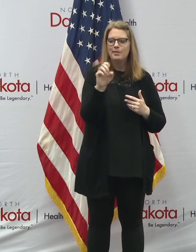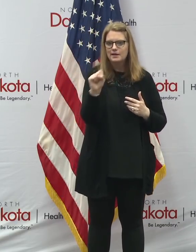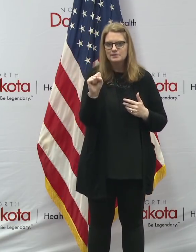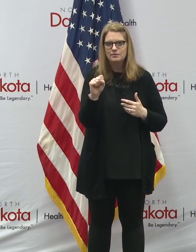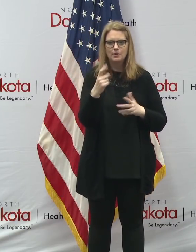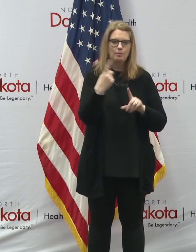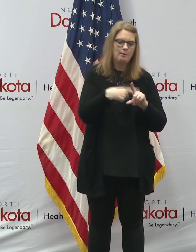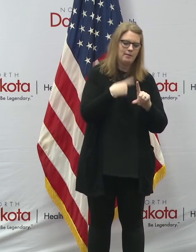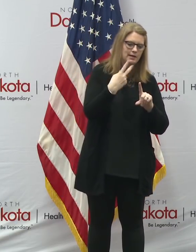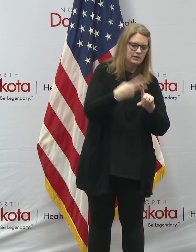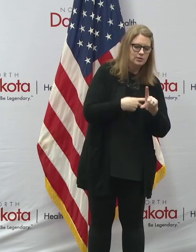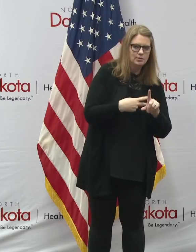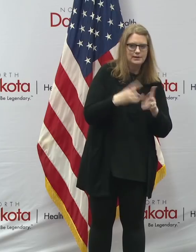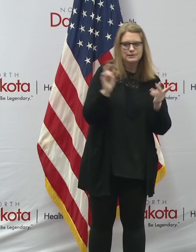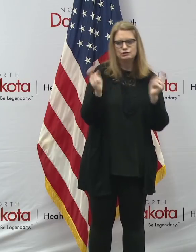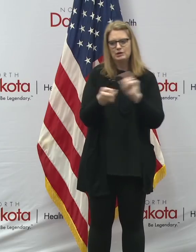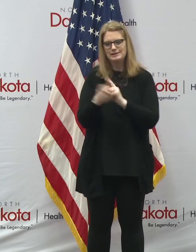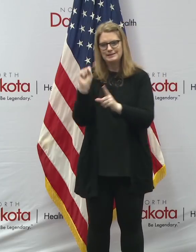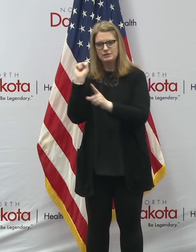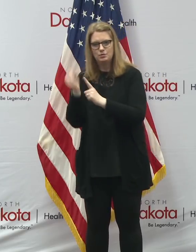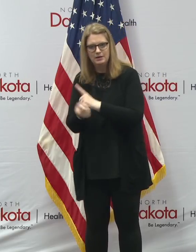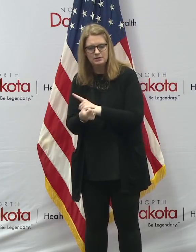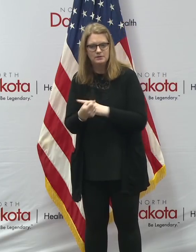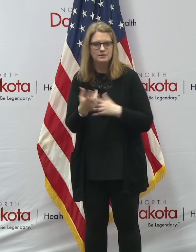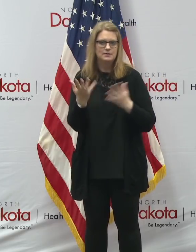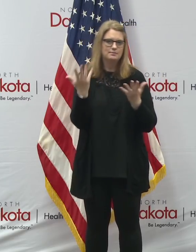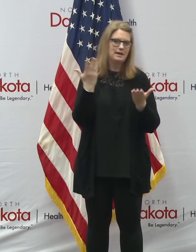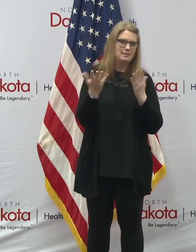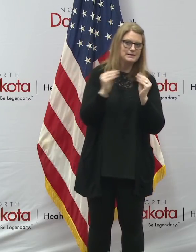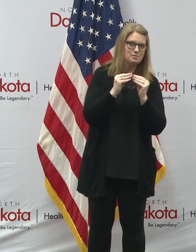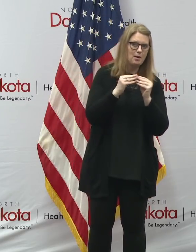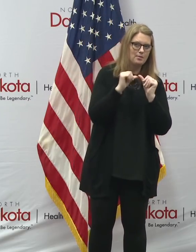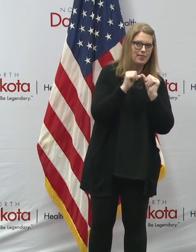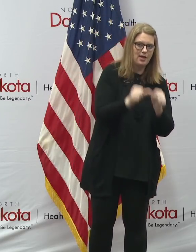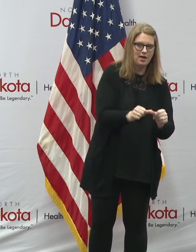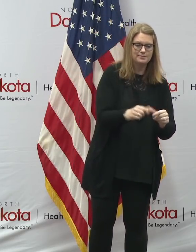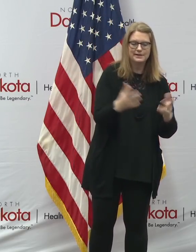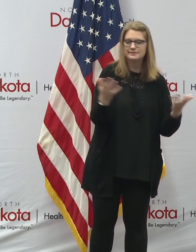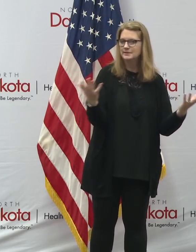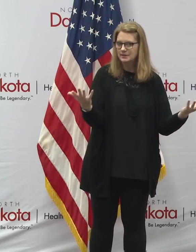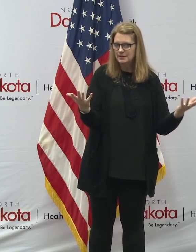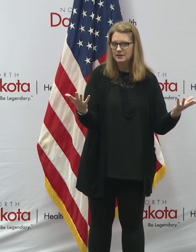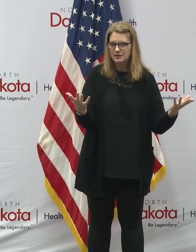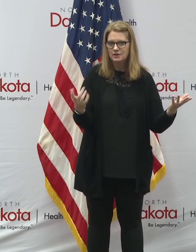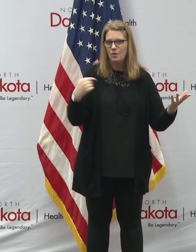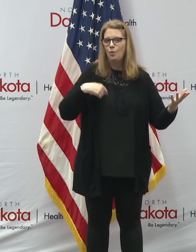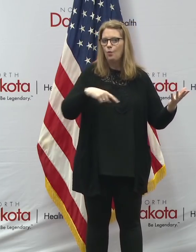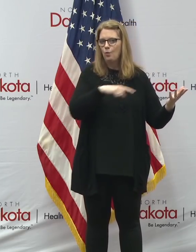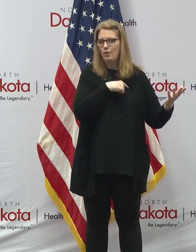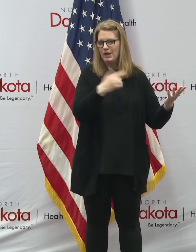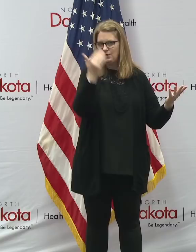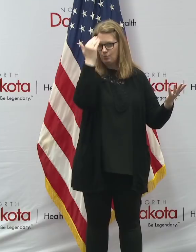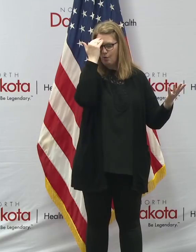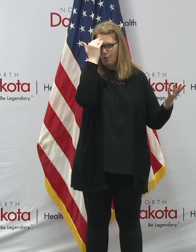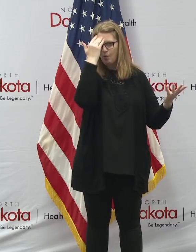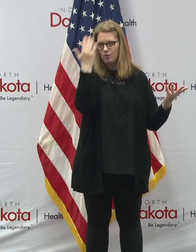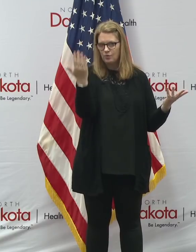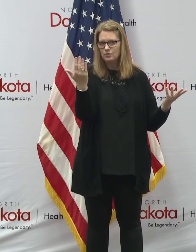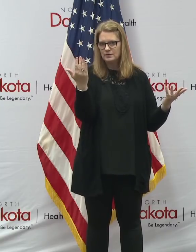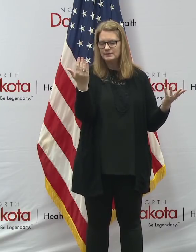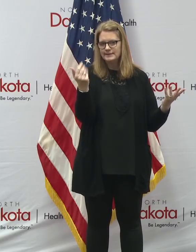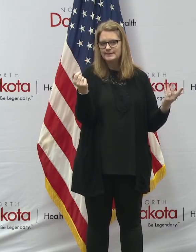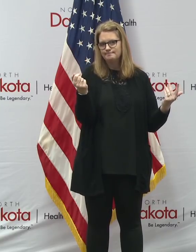a new situation. Maybe it's more prolonged. But this is again, we also know that there can be overlap